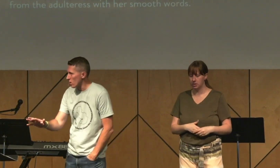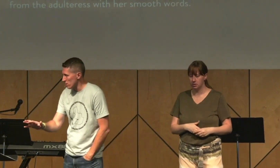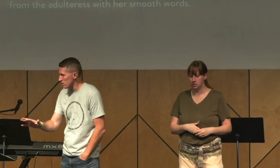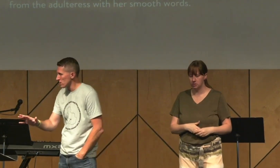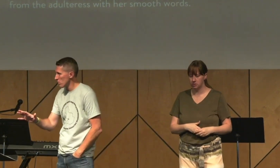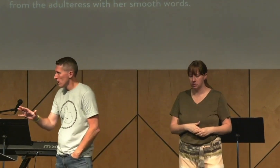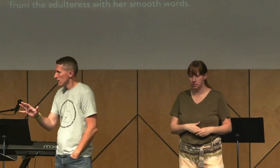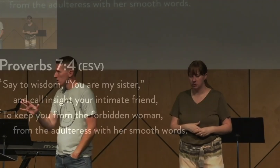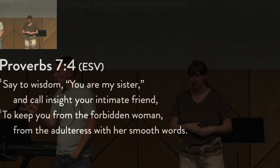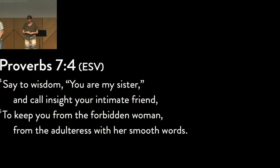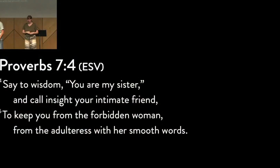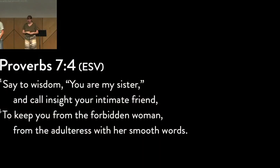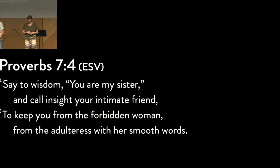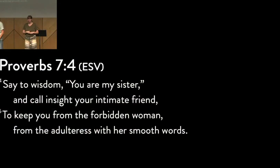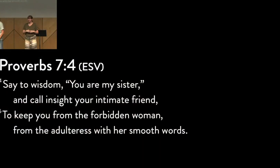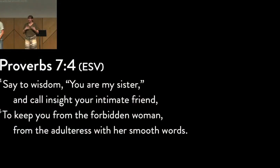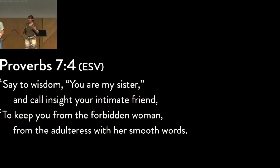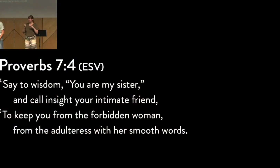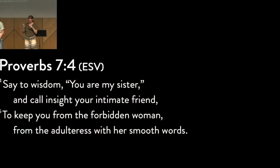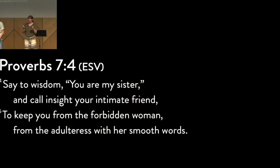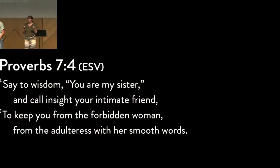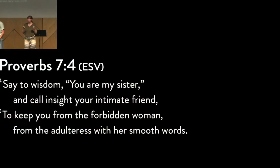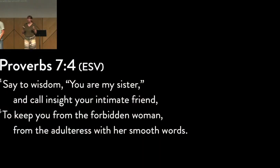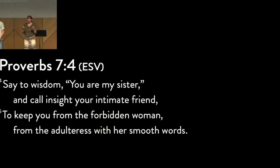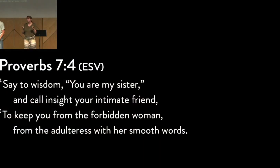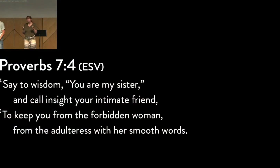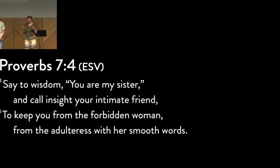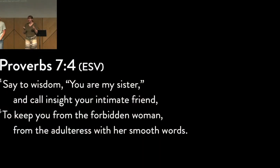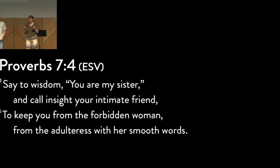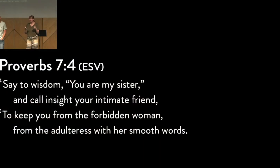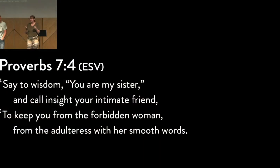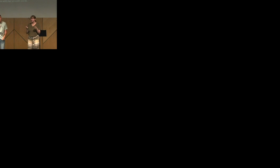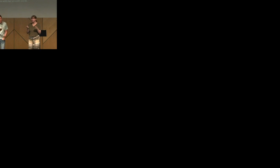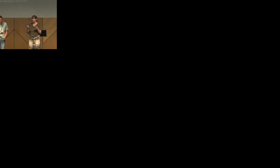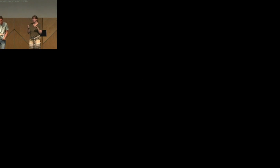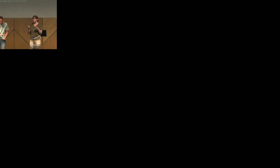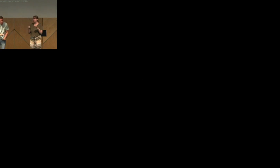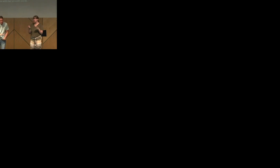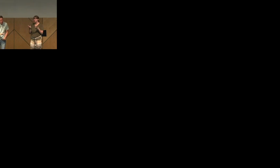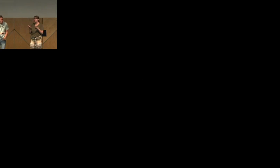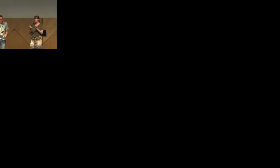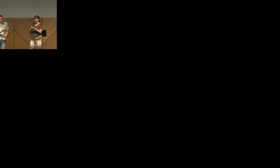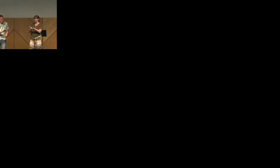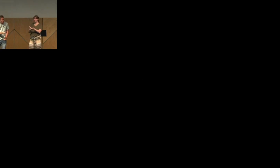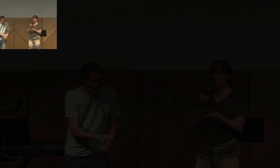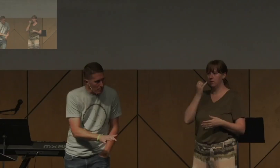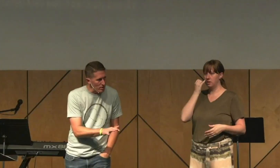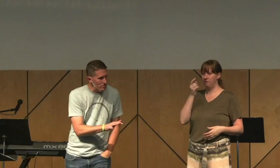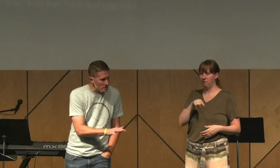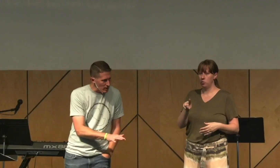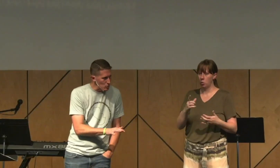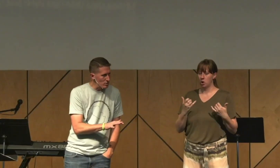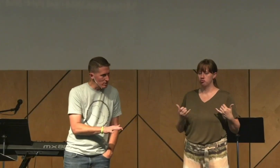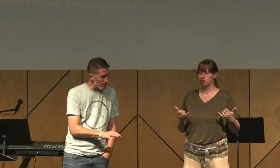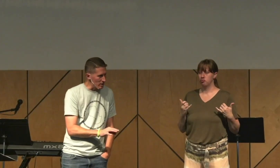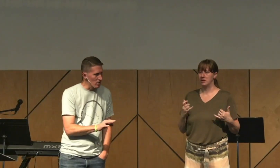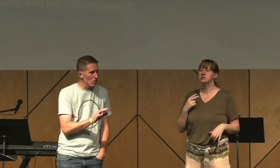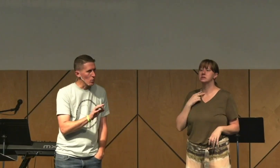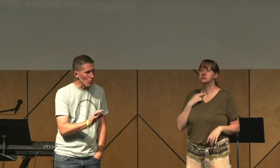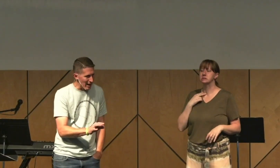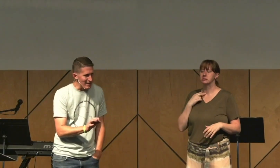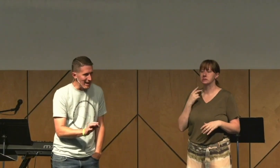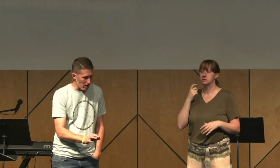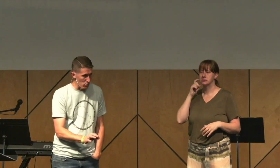word, some direction to anyone who might be ensnared in the trap of sexual